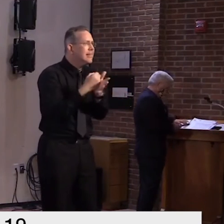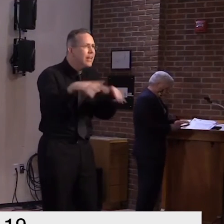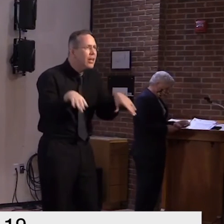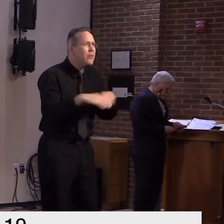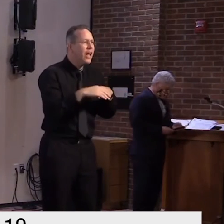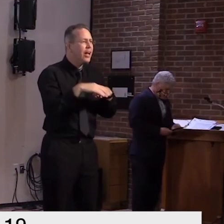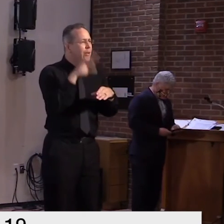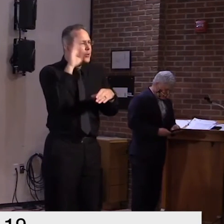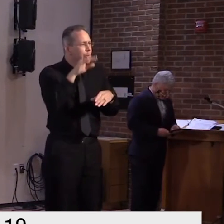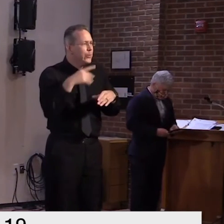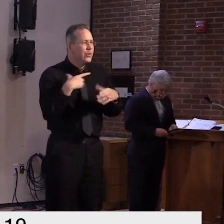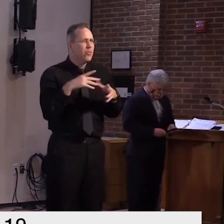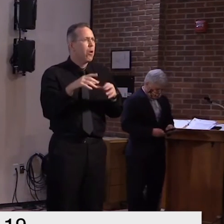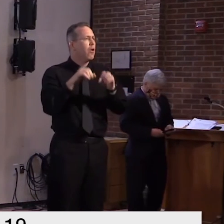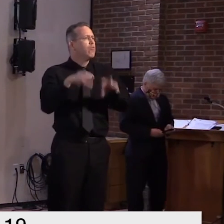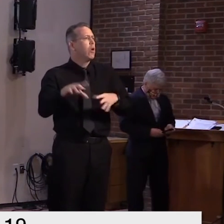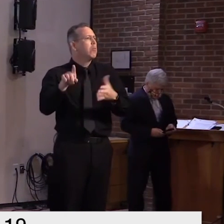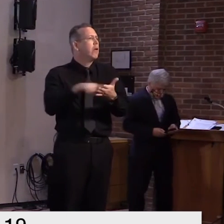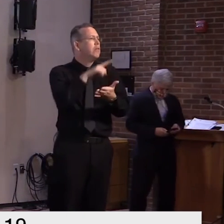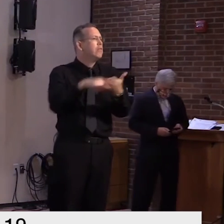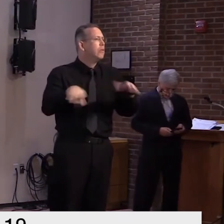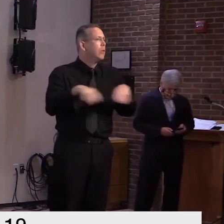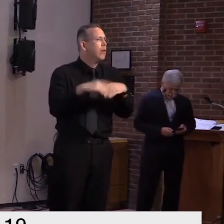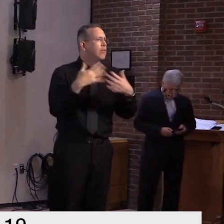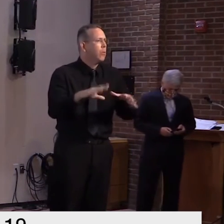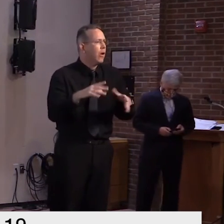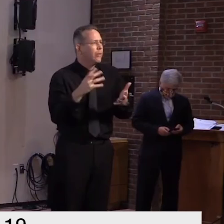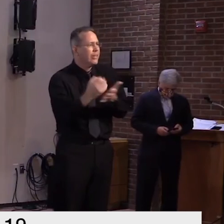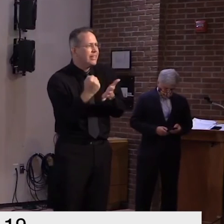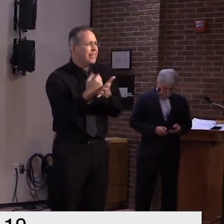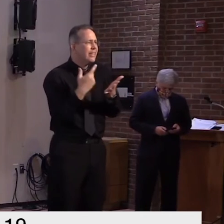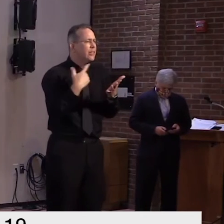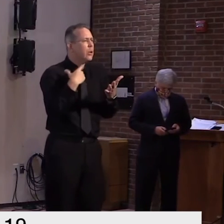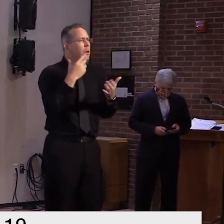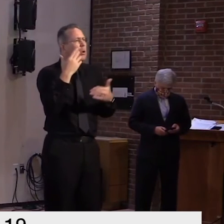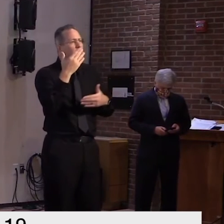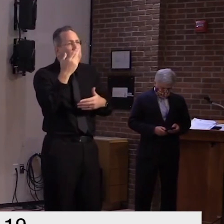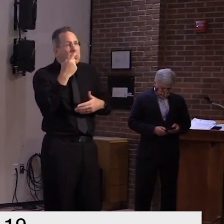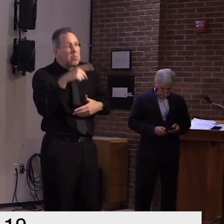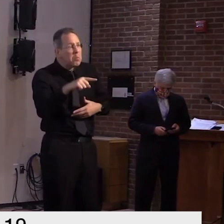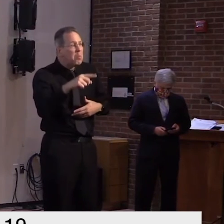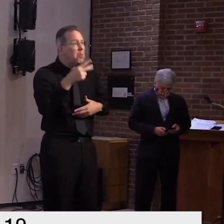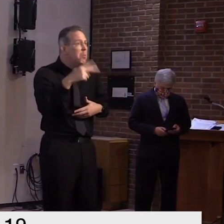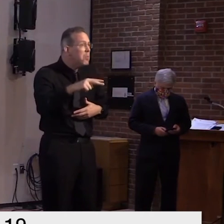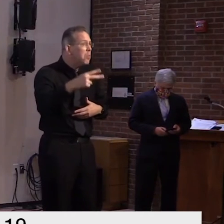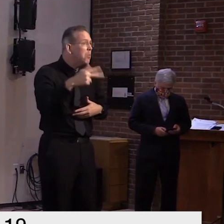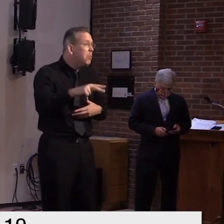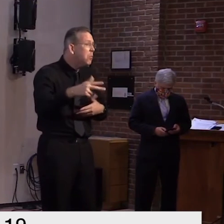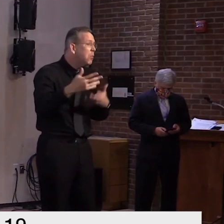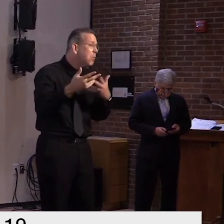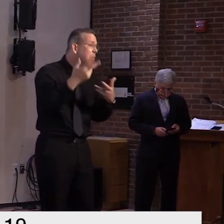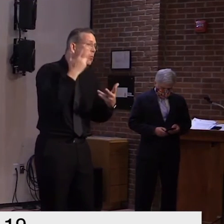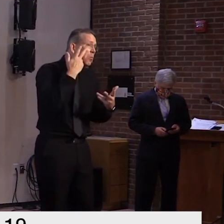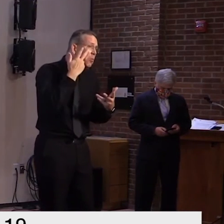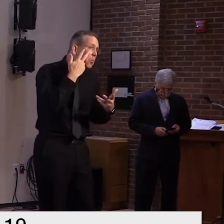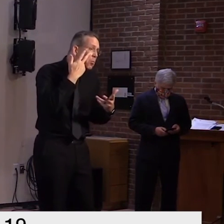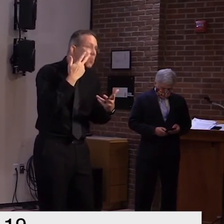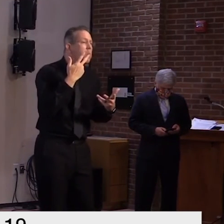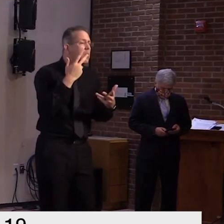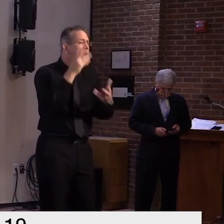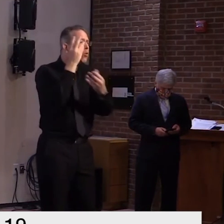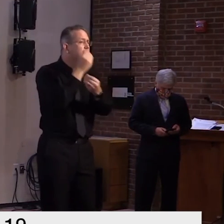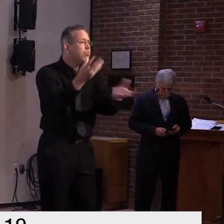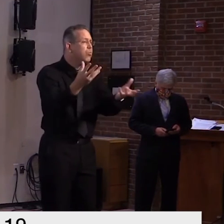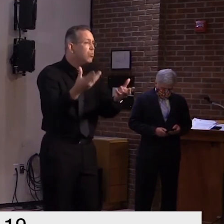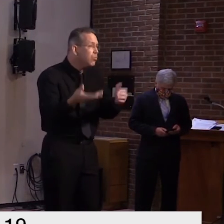in the next week or two we'll be announcing some sort of uh increase in capacity or sizing of those outdoor